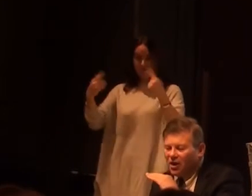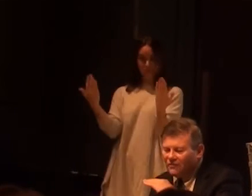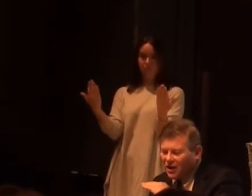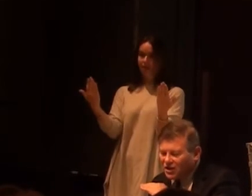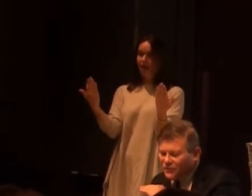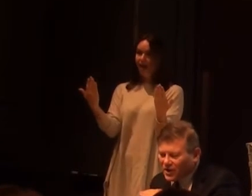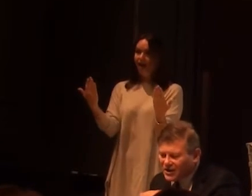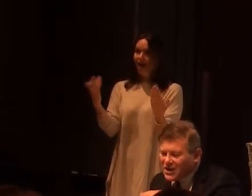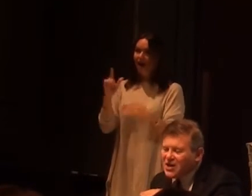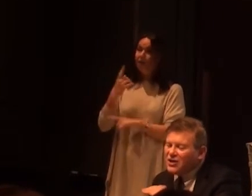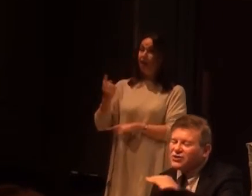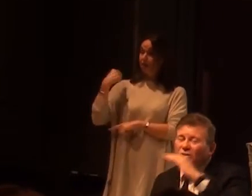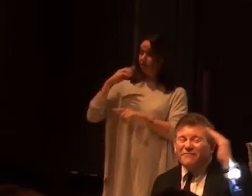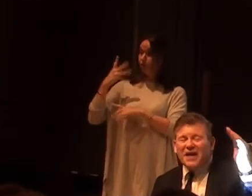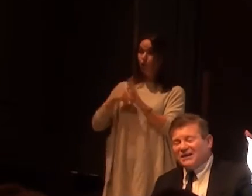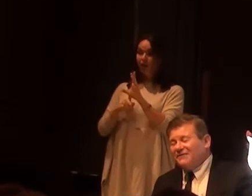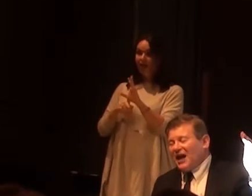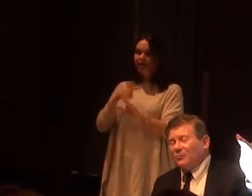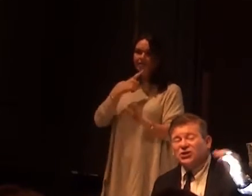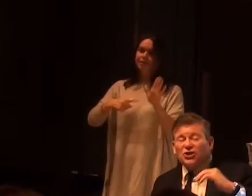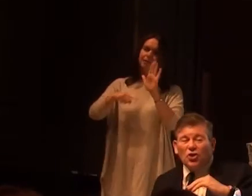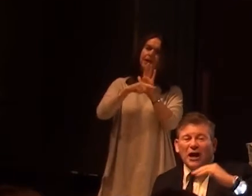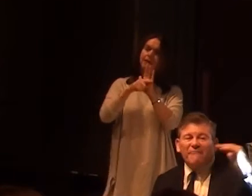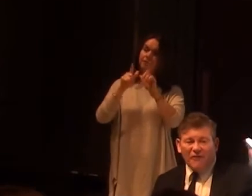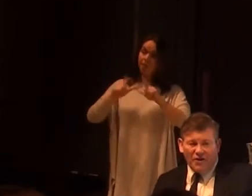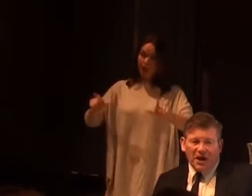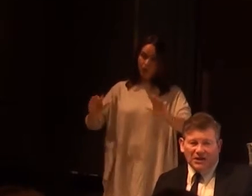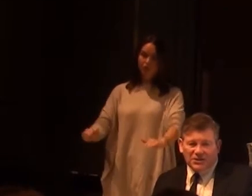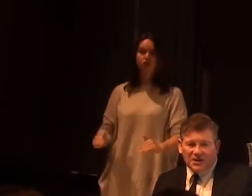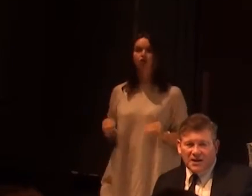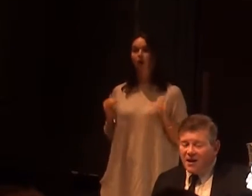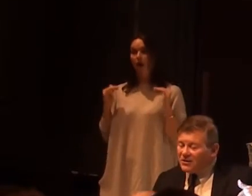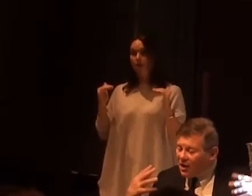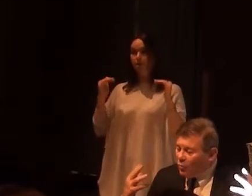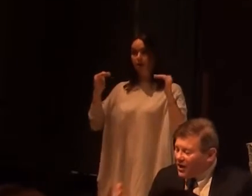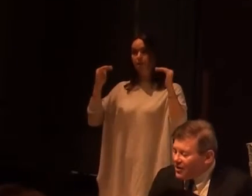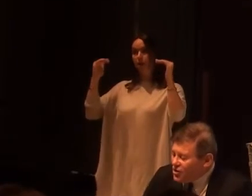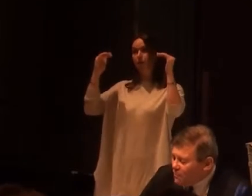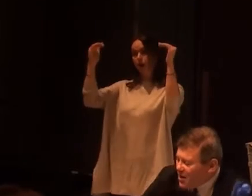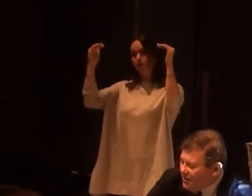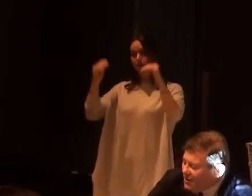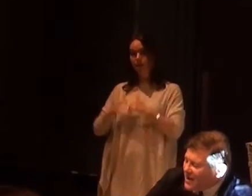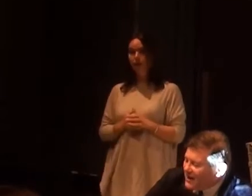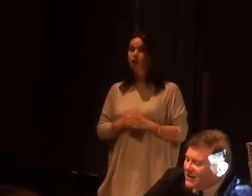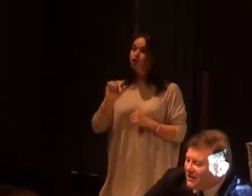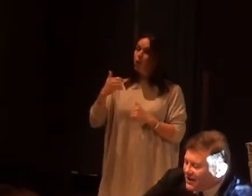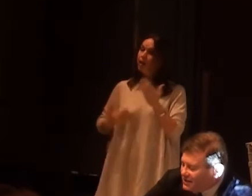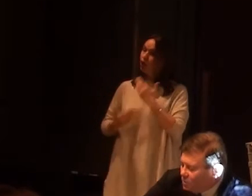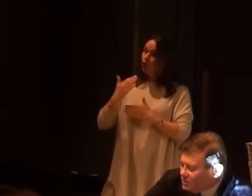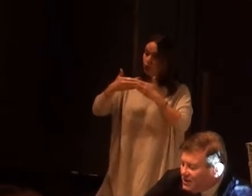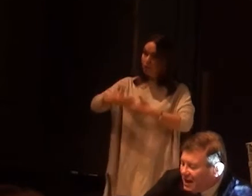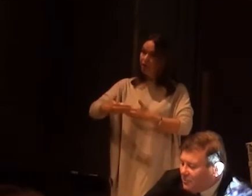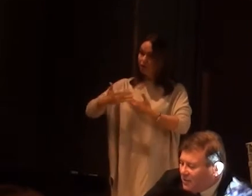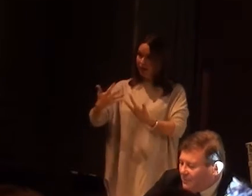has shown that over the last four years, this sort of negative language has gone up very much. So, we are in a new period of negativity